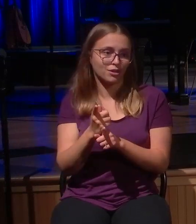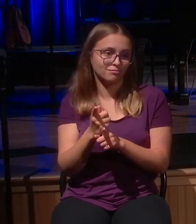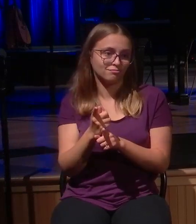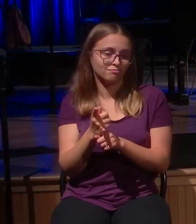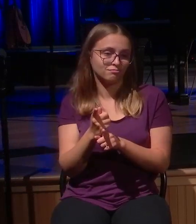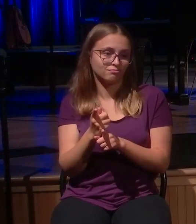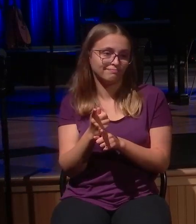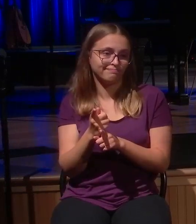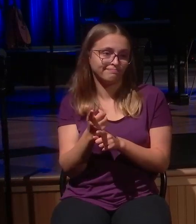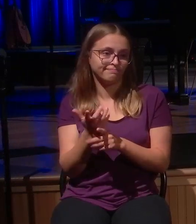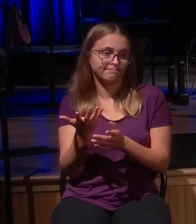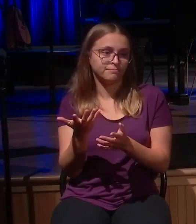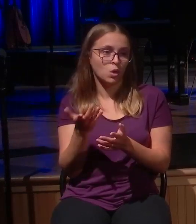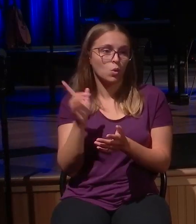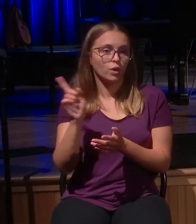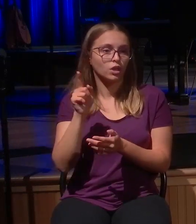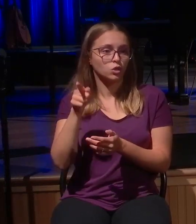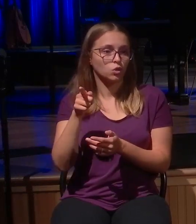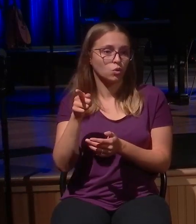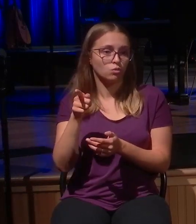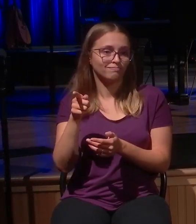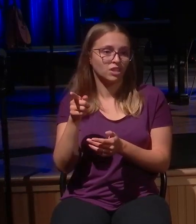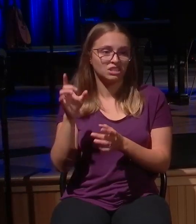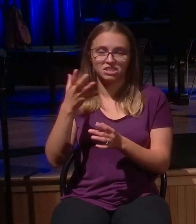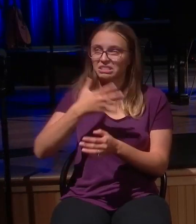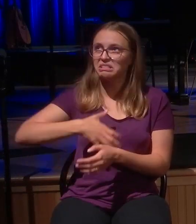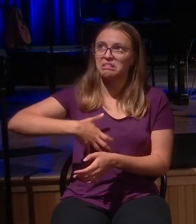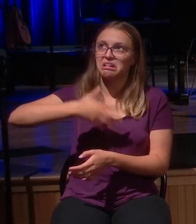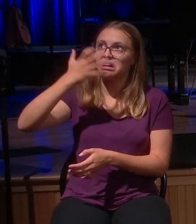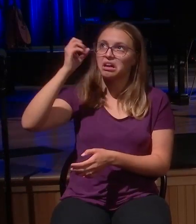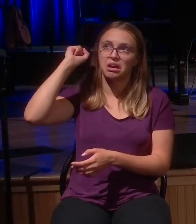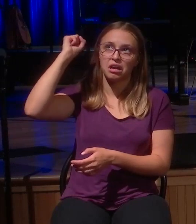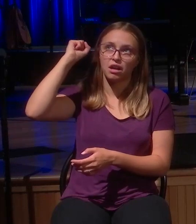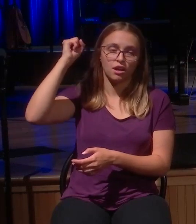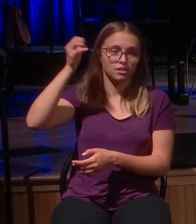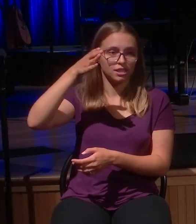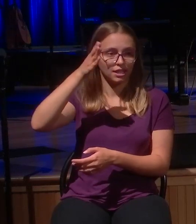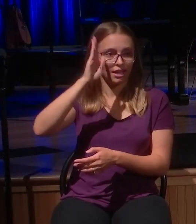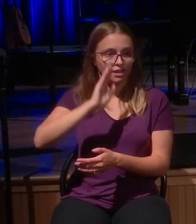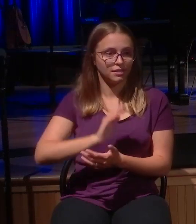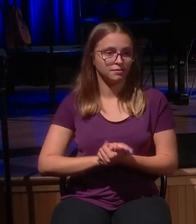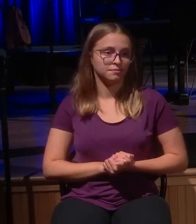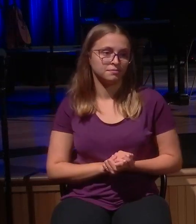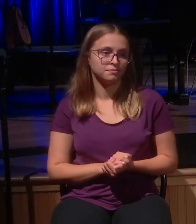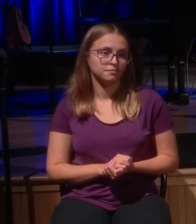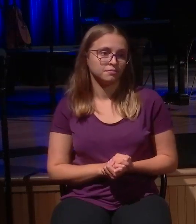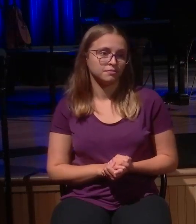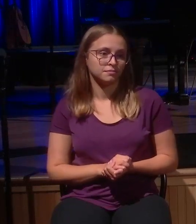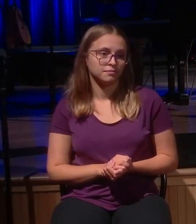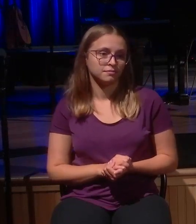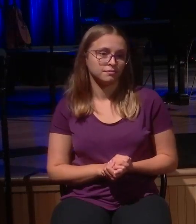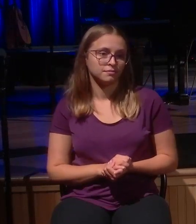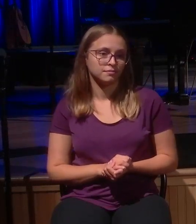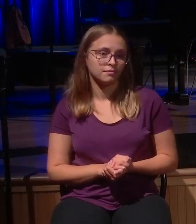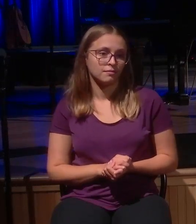bound, brash. Yep. That's why they do what they do. The direction of prodigals right towards the bottom